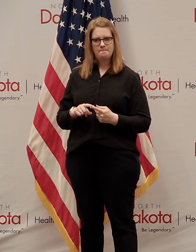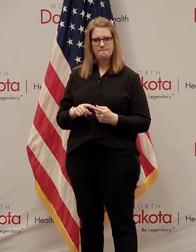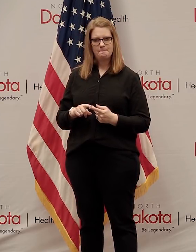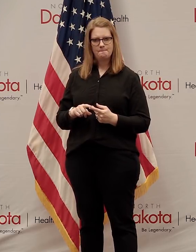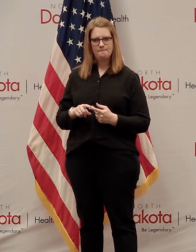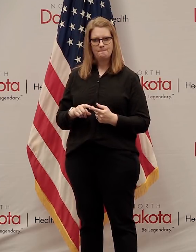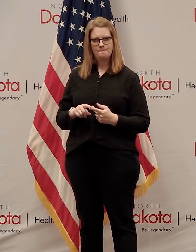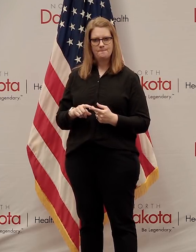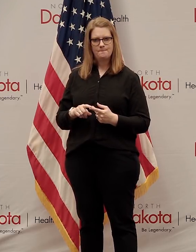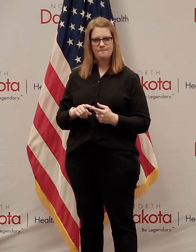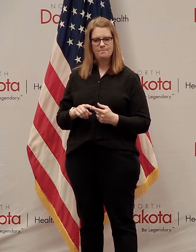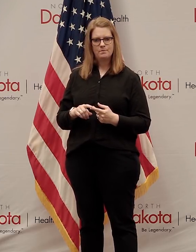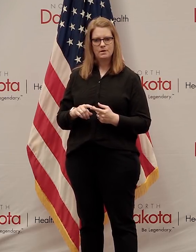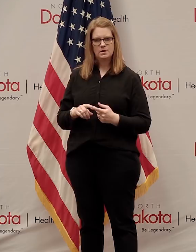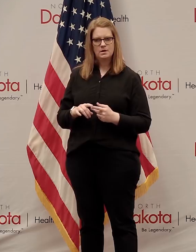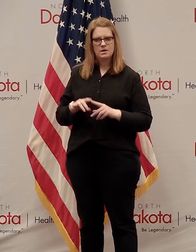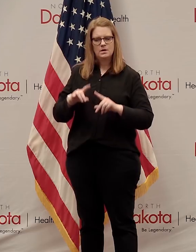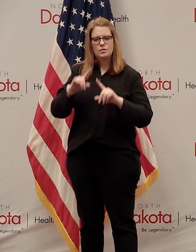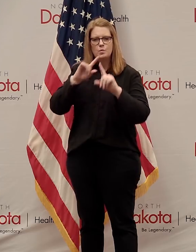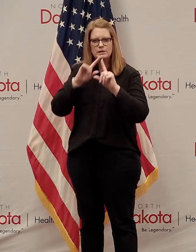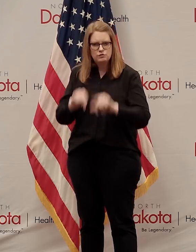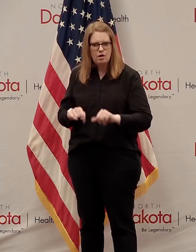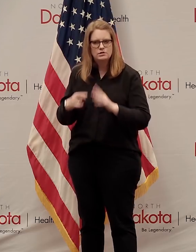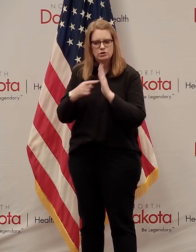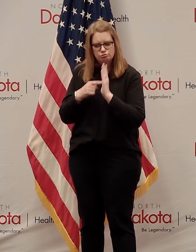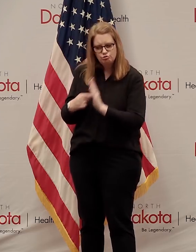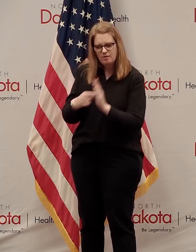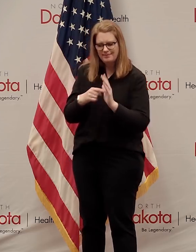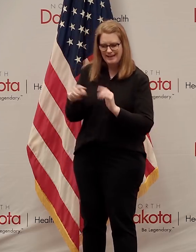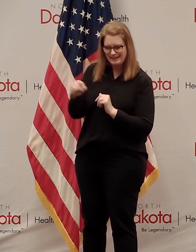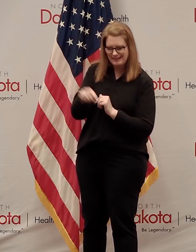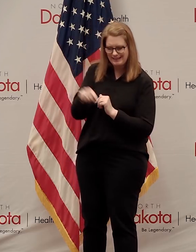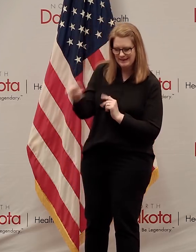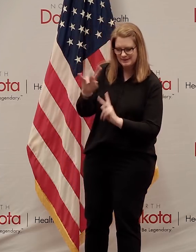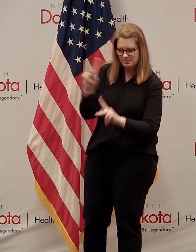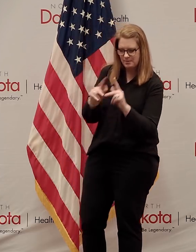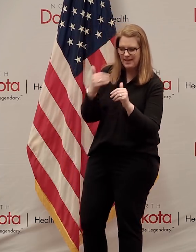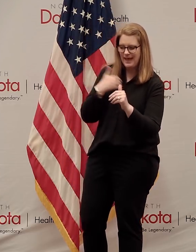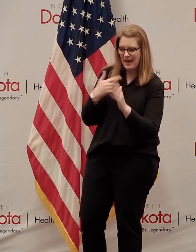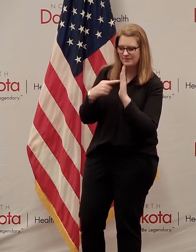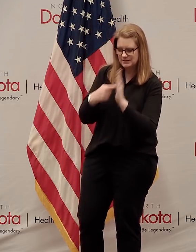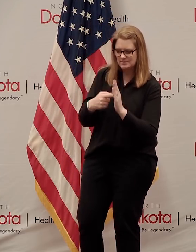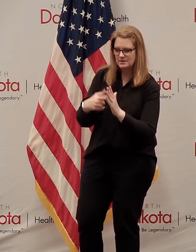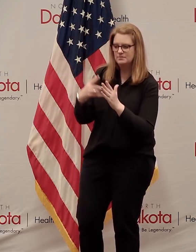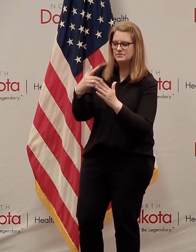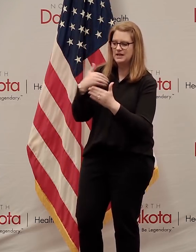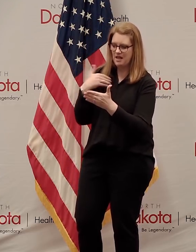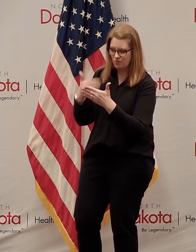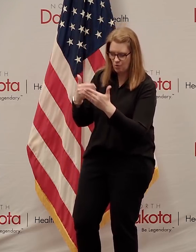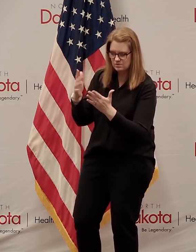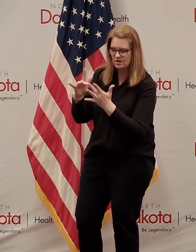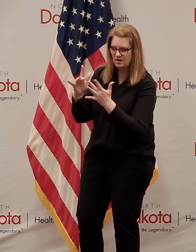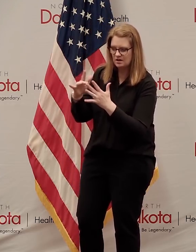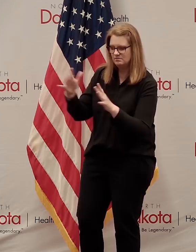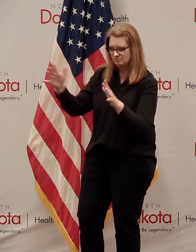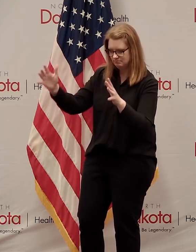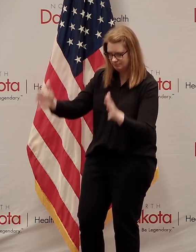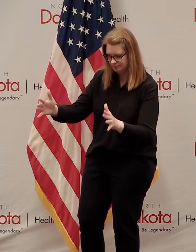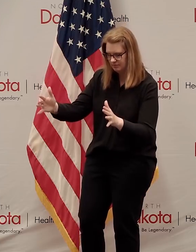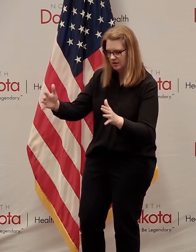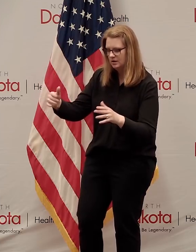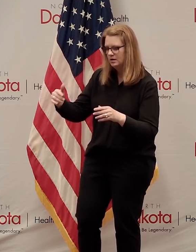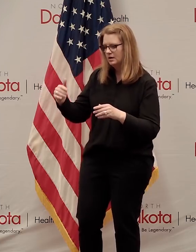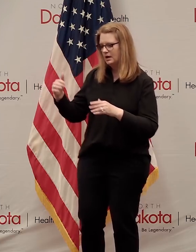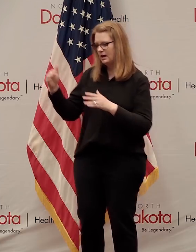aggregating those results and showing those together in part because we're not